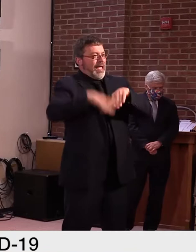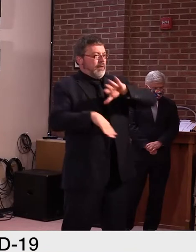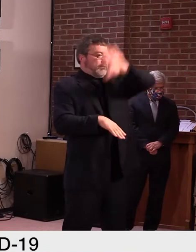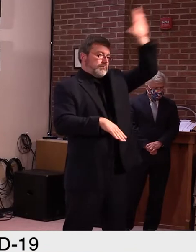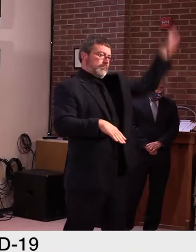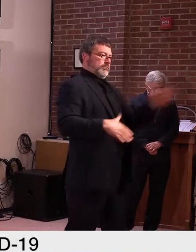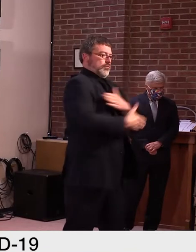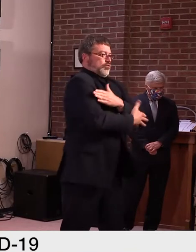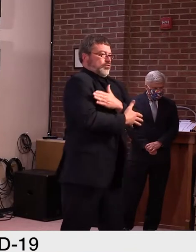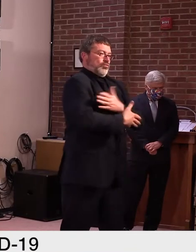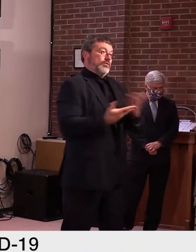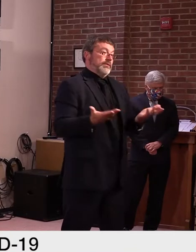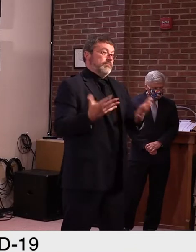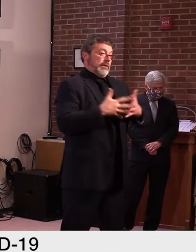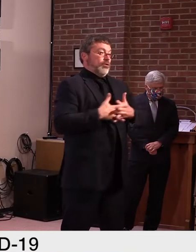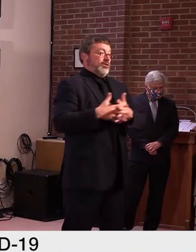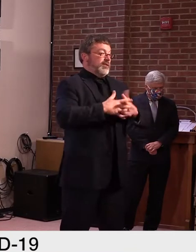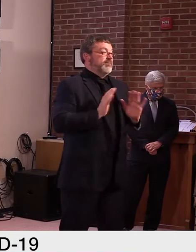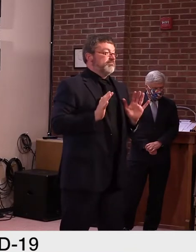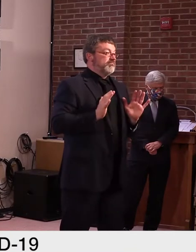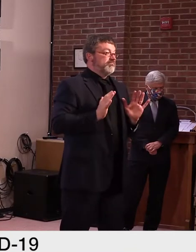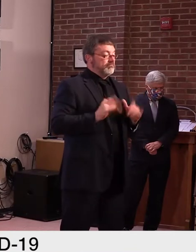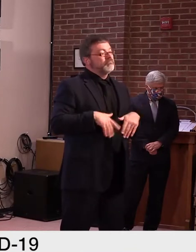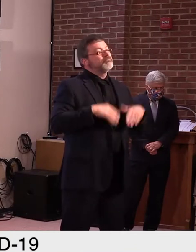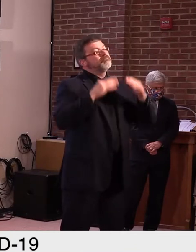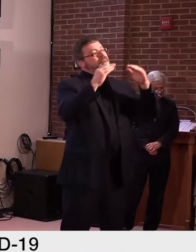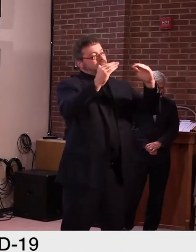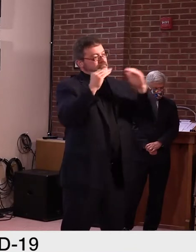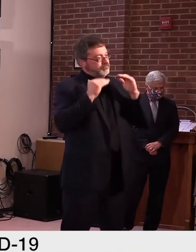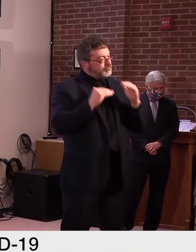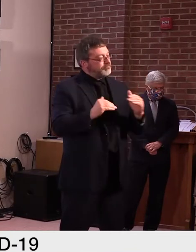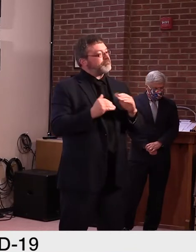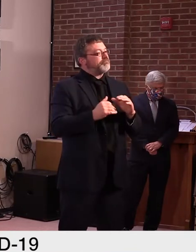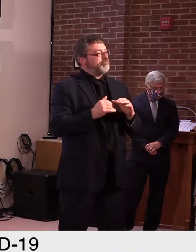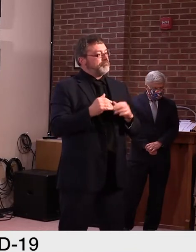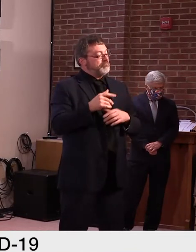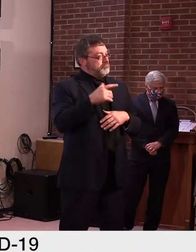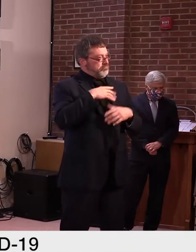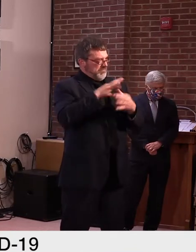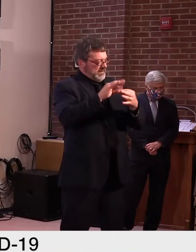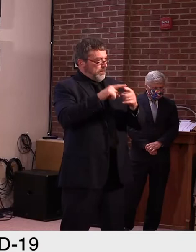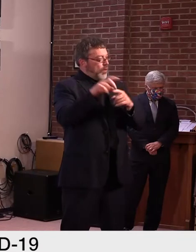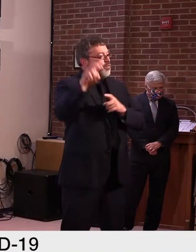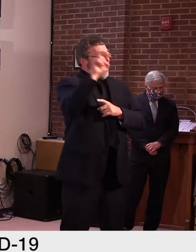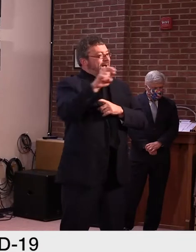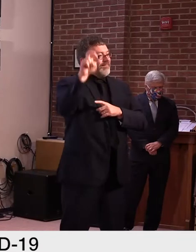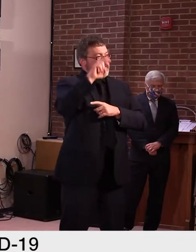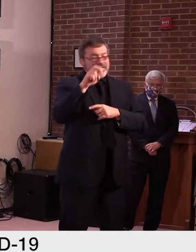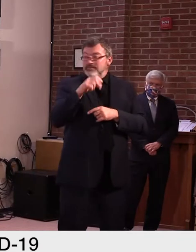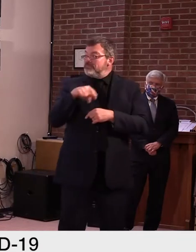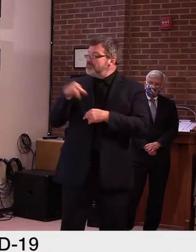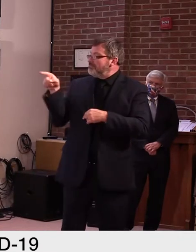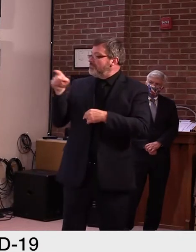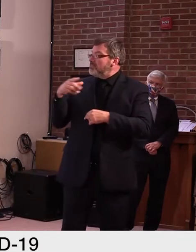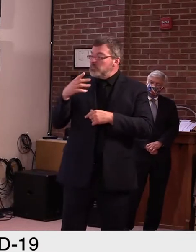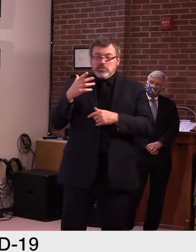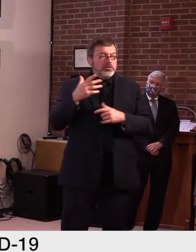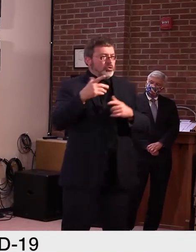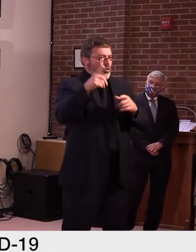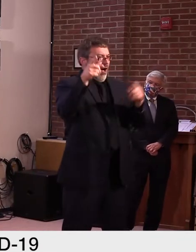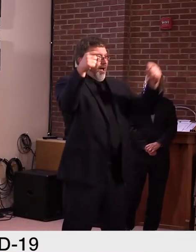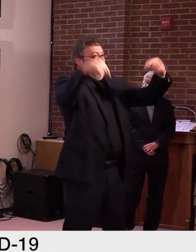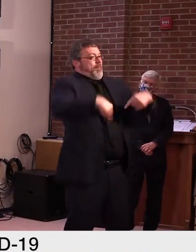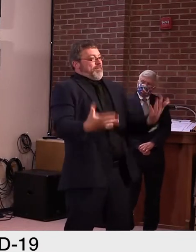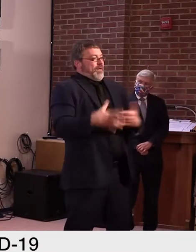Flipping ahead to our travel map update, again, I just want to very briefly point out, as the governor said, we wanted to show data about the